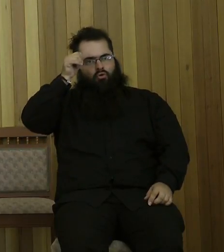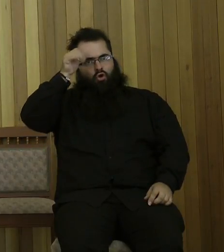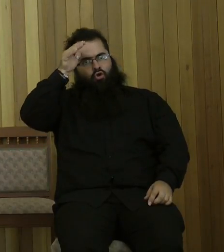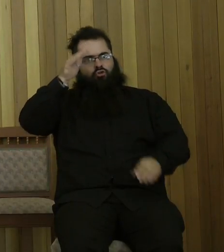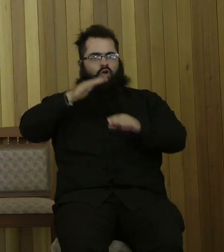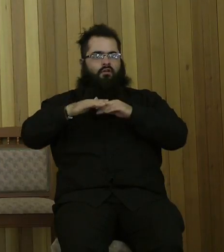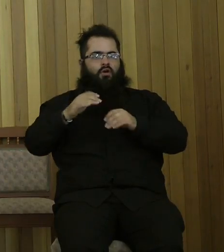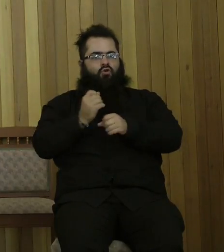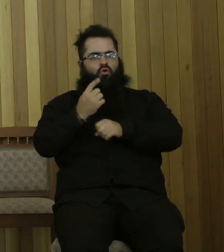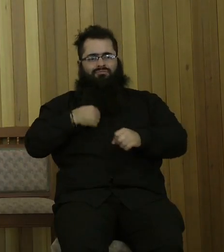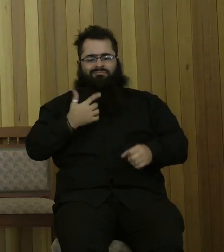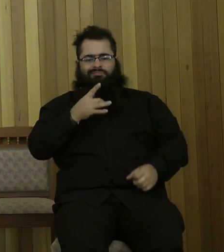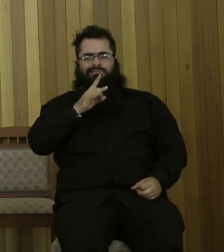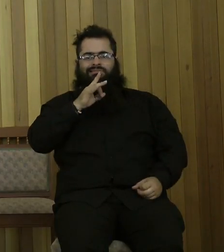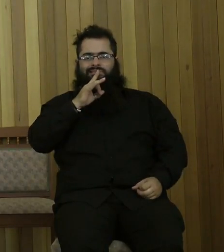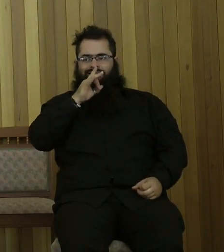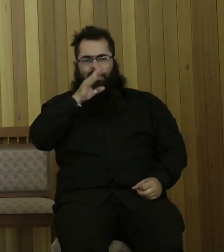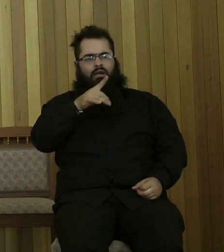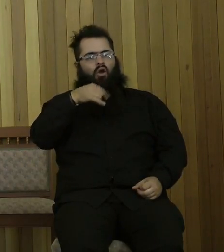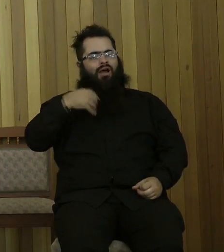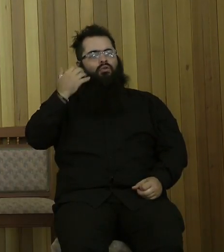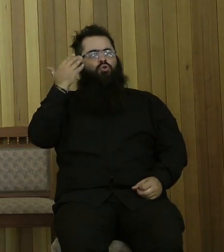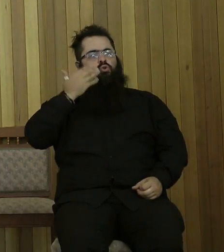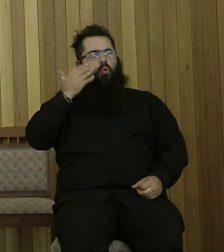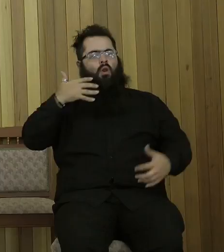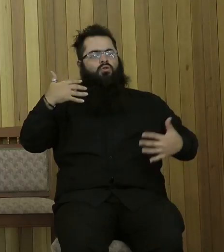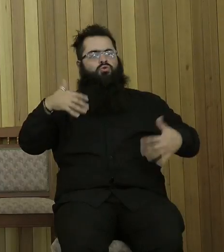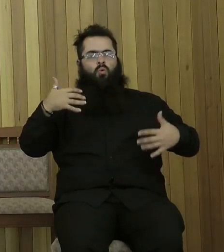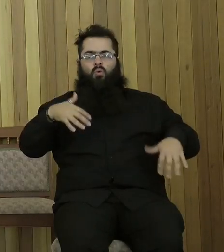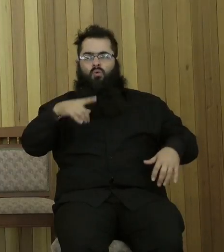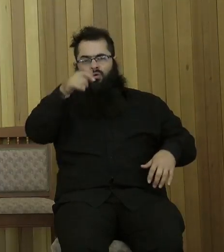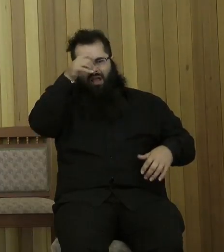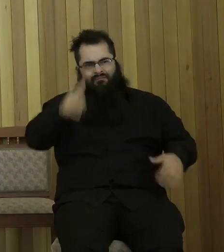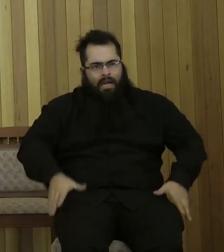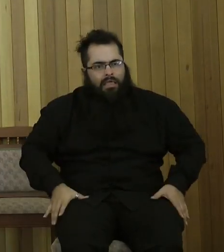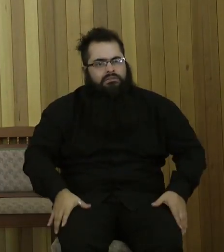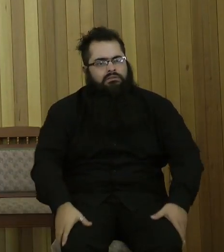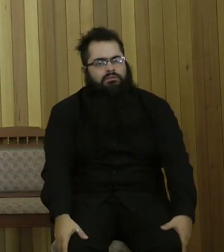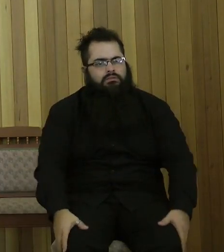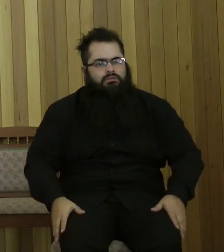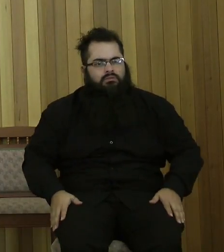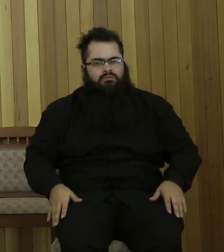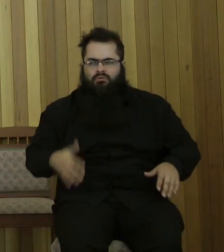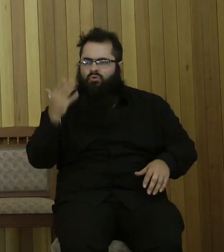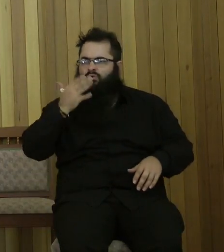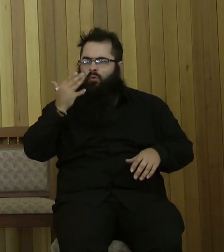I had school sores. Do you know what school sores are? Yes. Yeah, you get them on your legs. I don't know where else you get them, I have them on my legs.